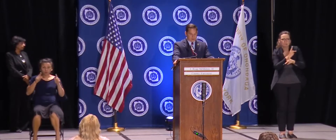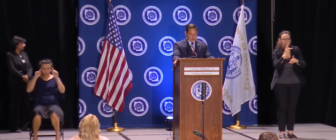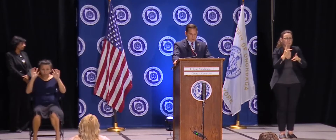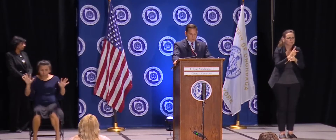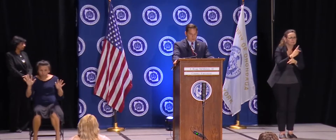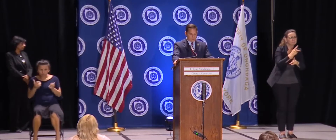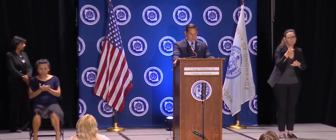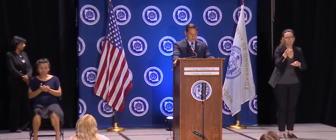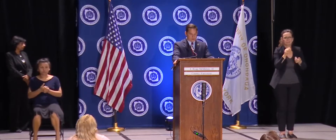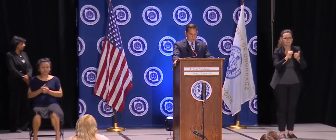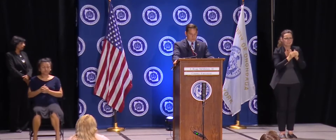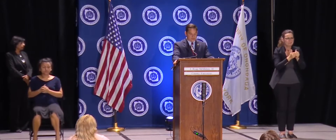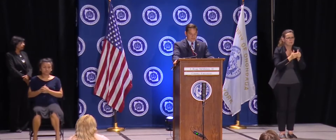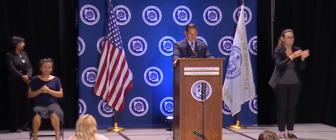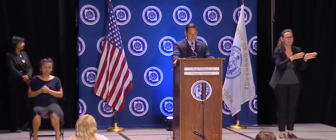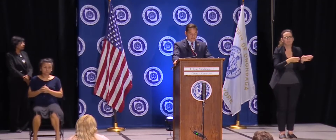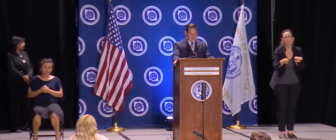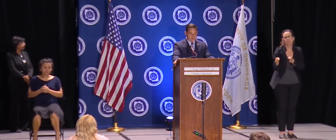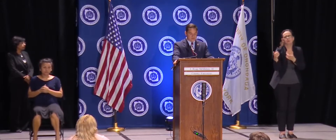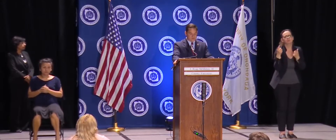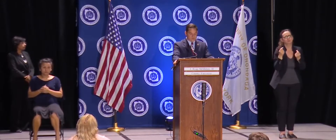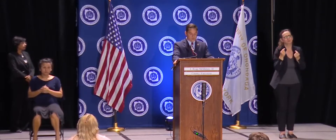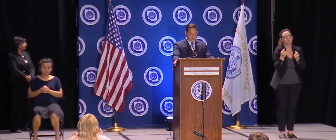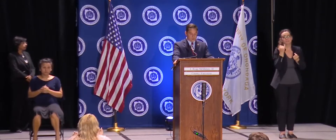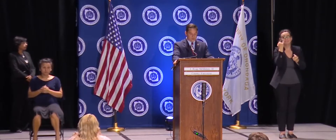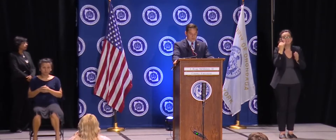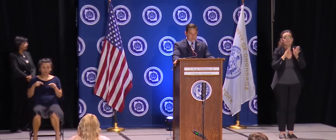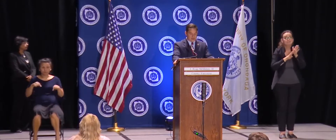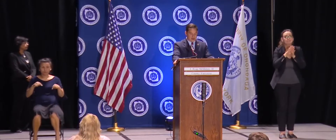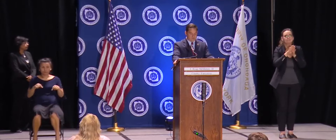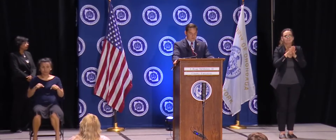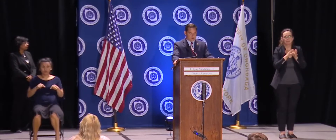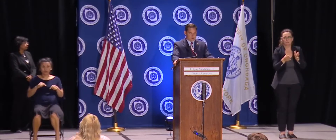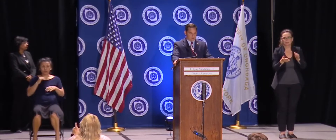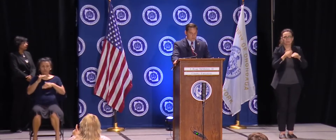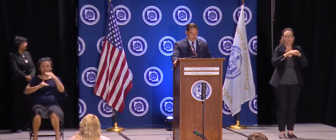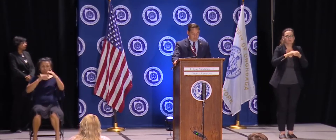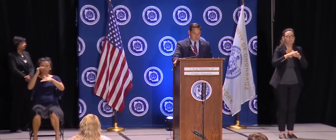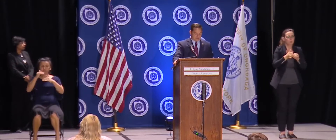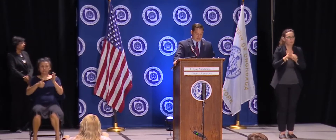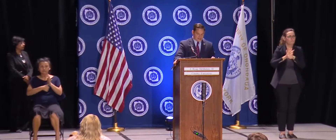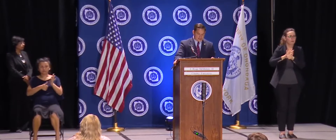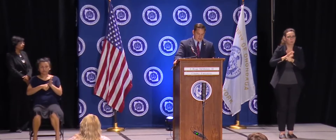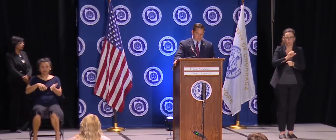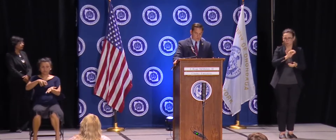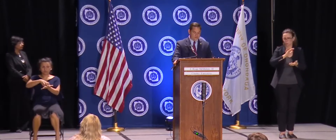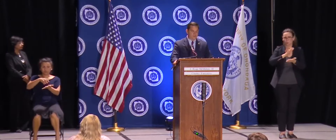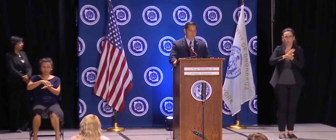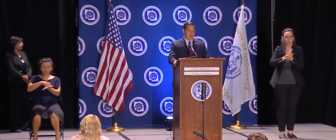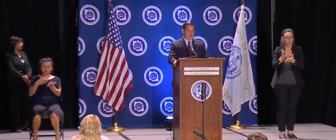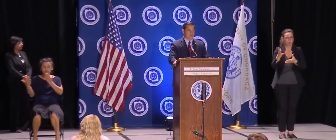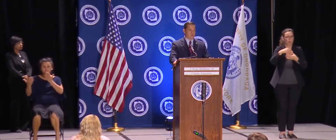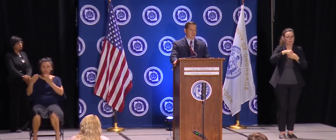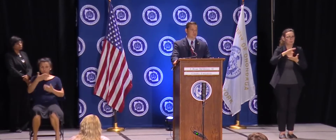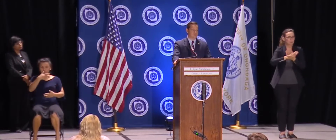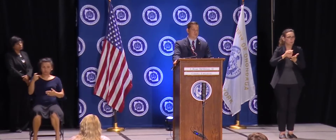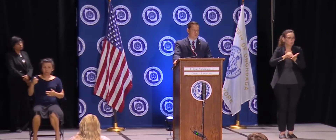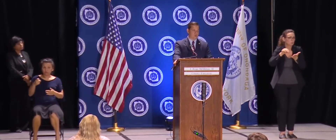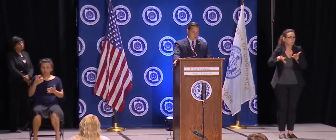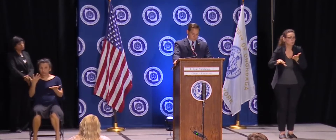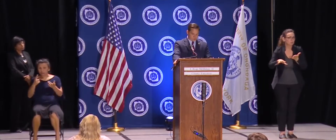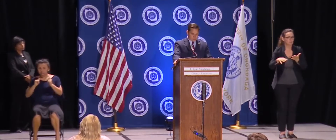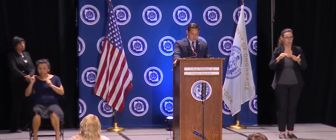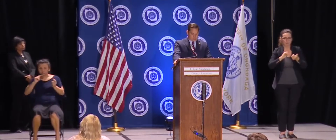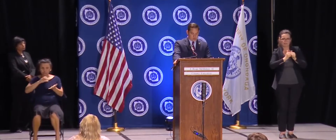Right now what we are developing is a testing site for schools and staff for rapid testing for symptomatic students